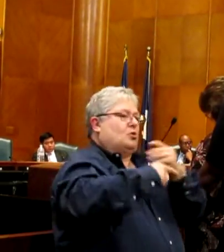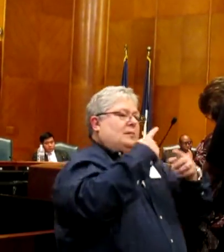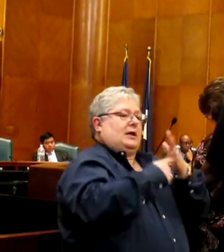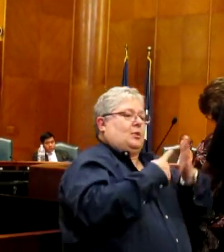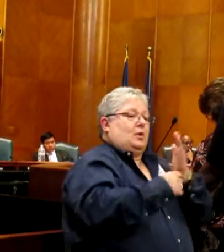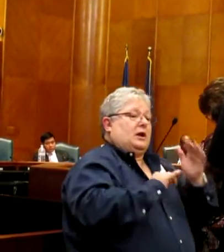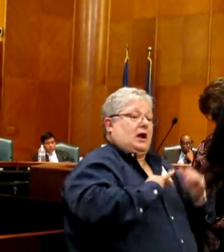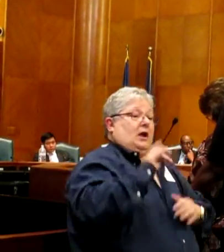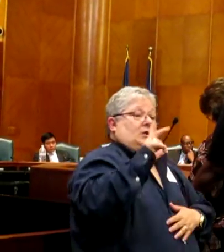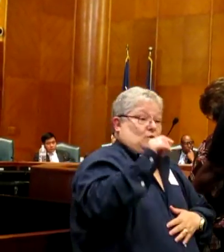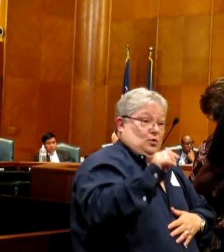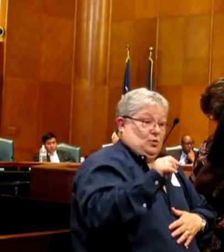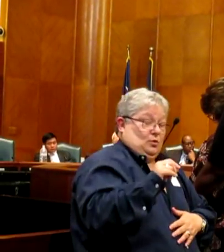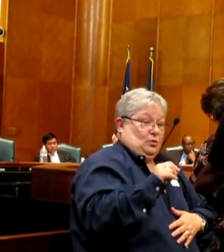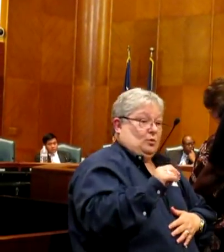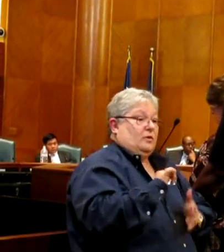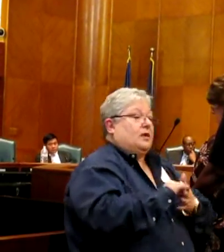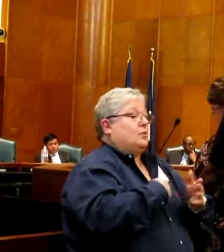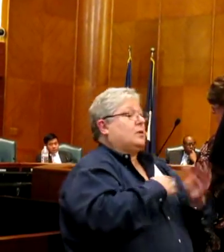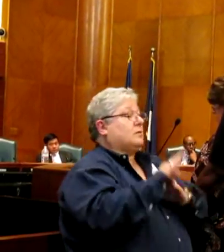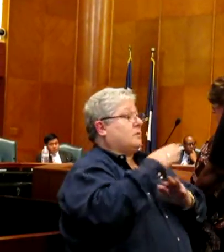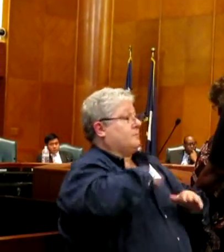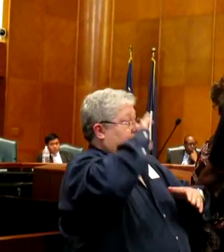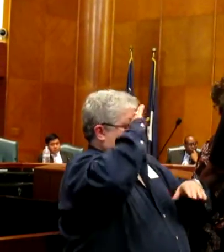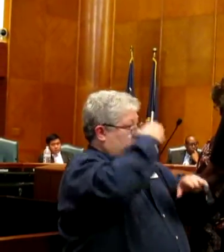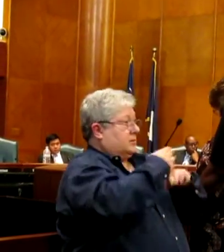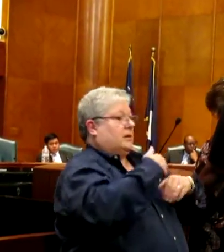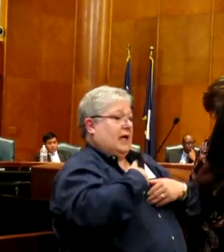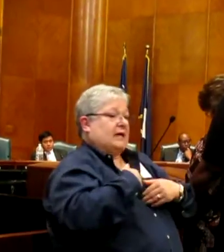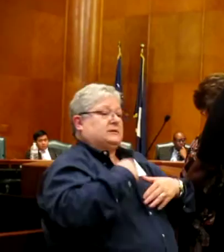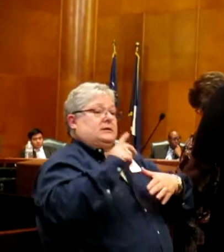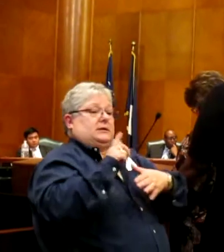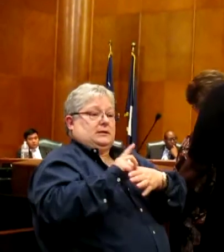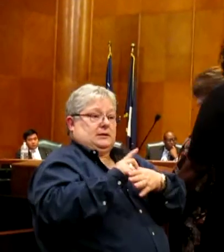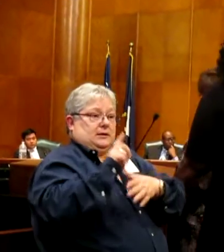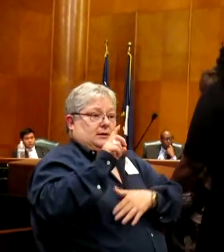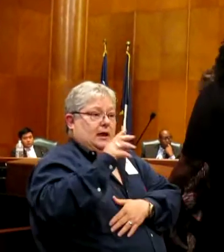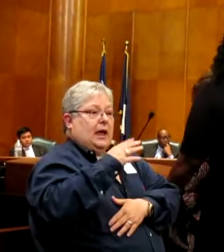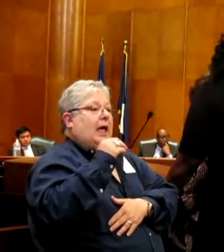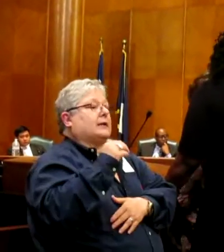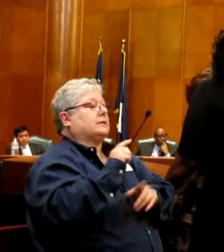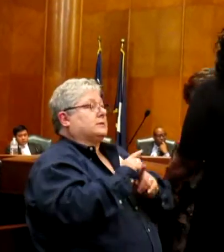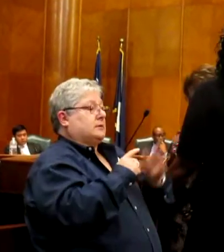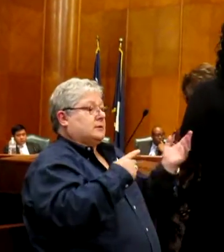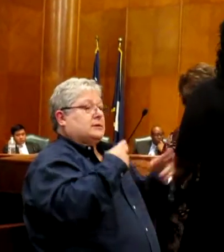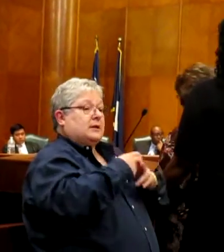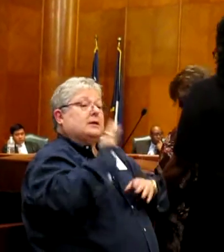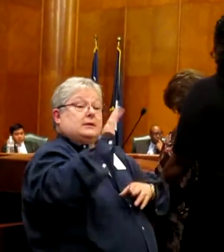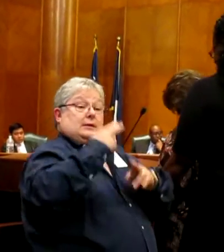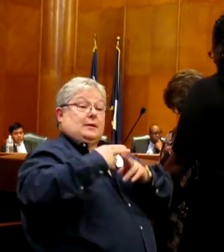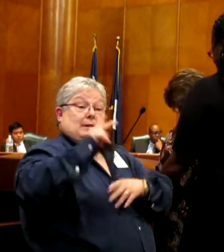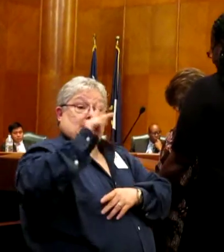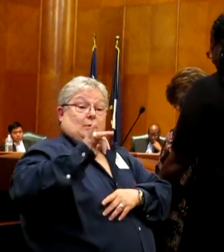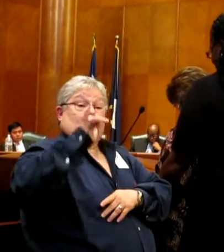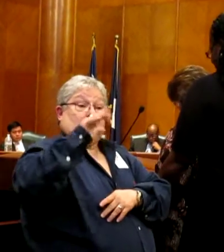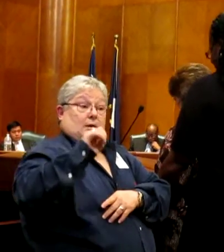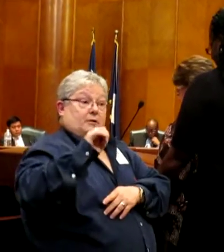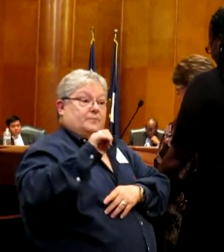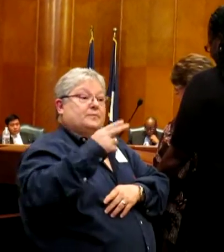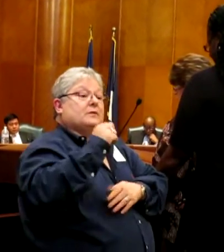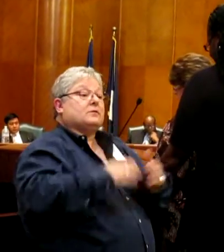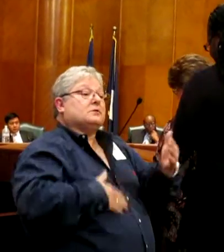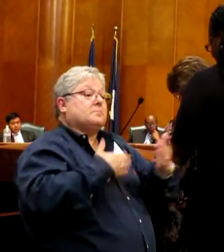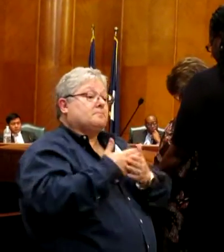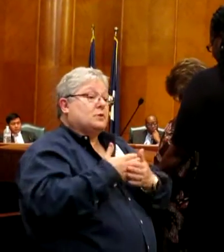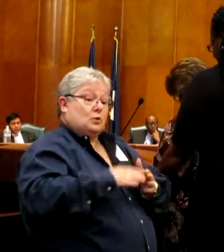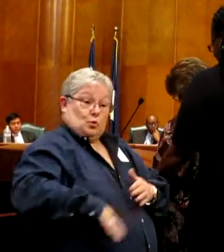member of a family. My husband, and I have a son that has a disability. As she mentioned, his name is Kyle. He was